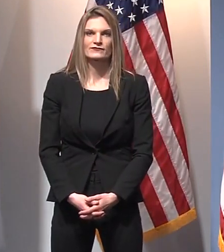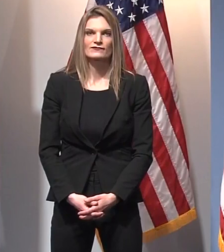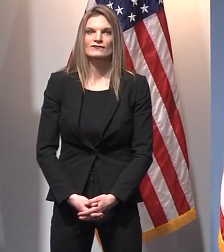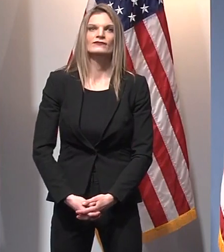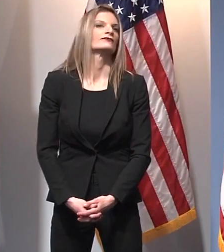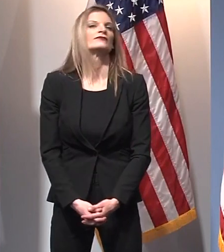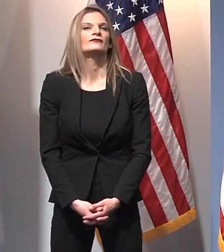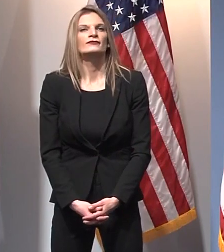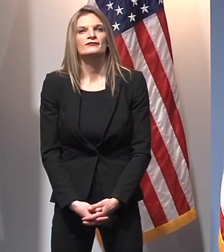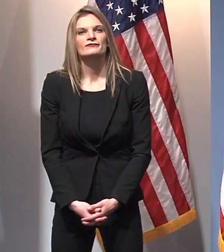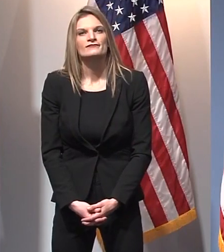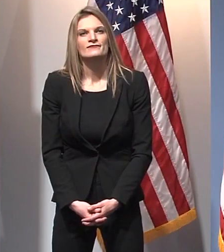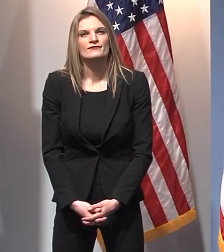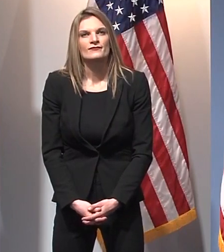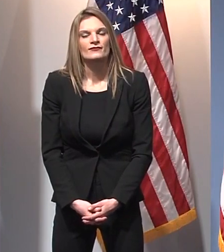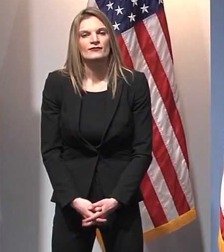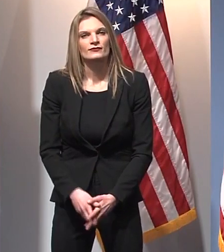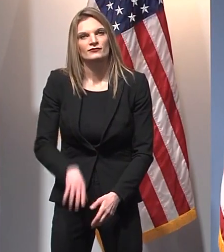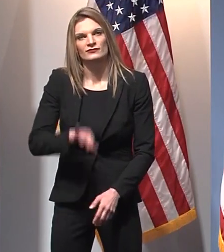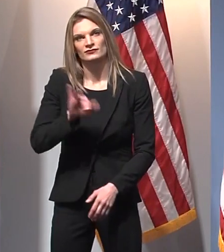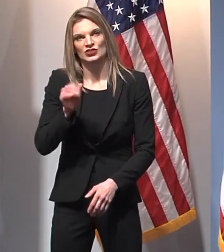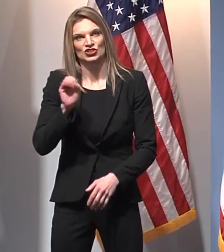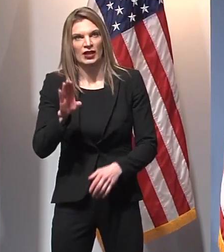Our next question will come from Jacob with MERS.